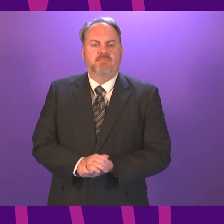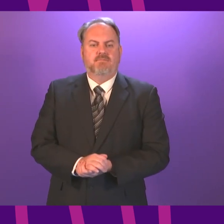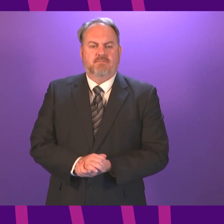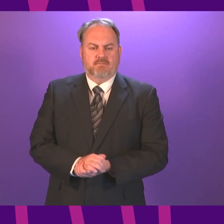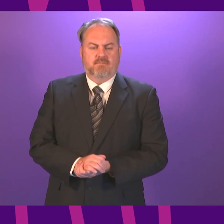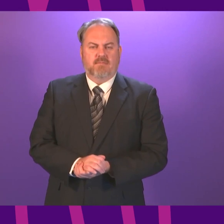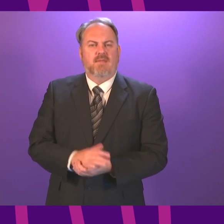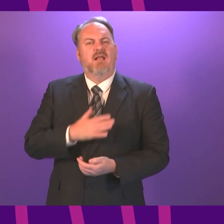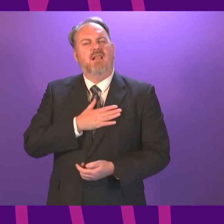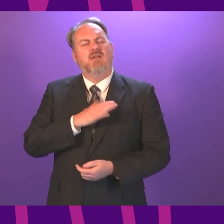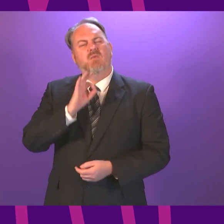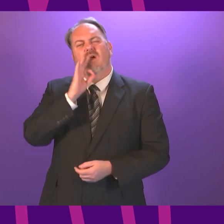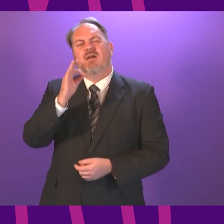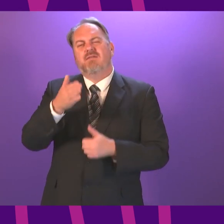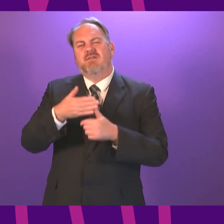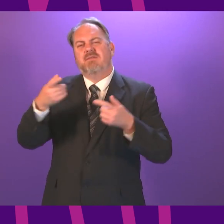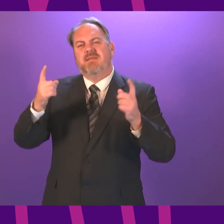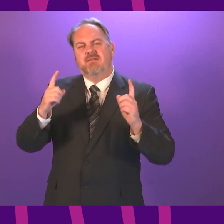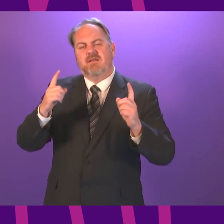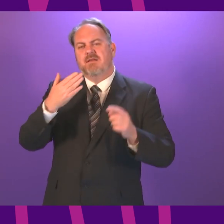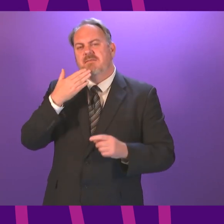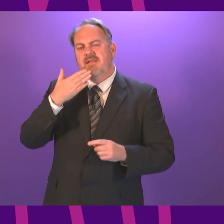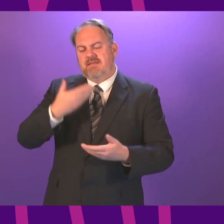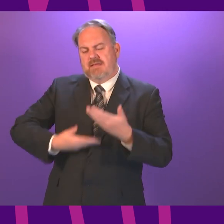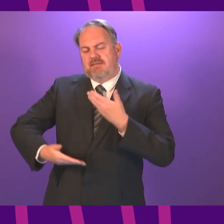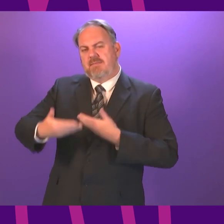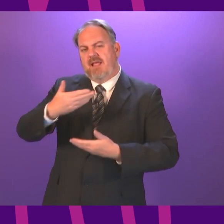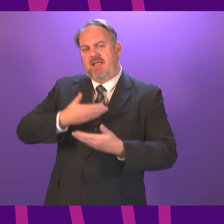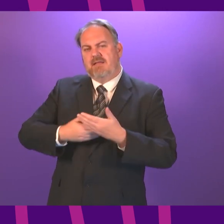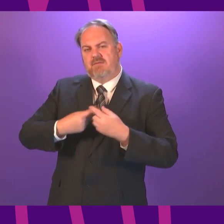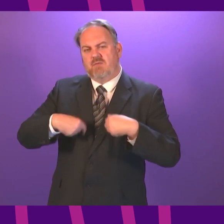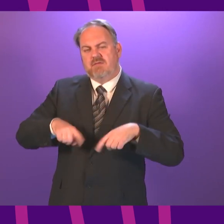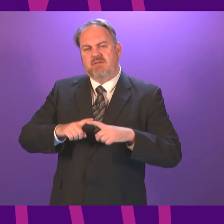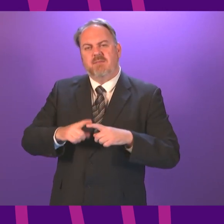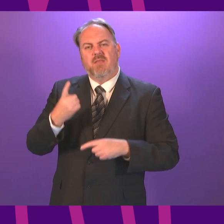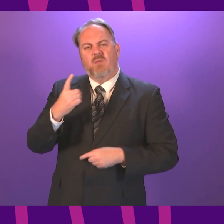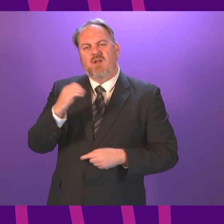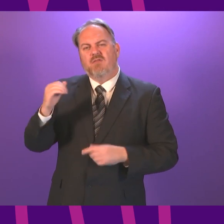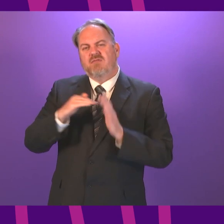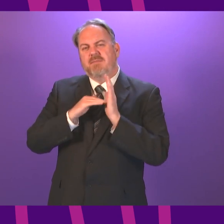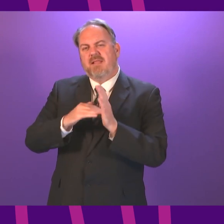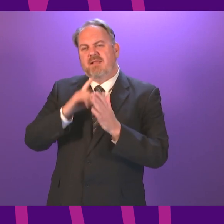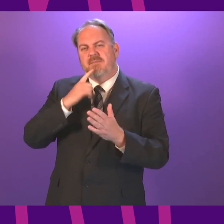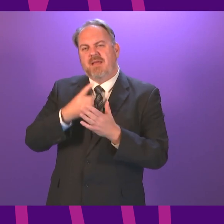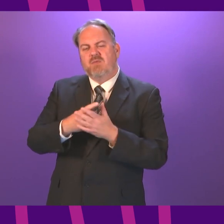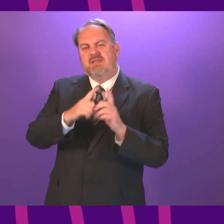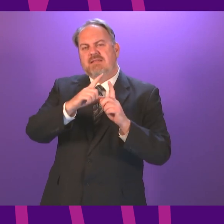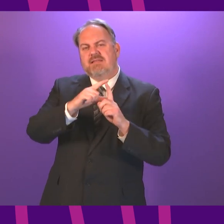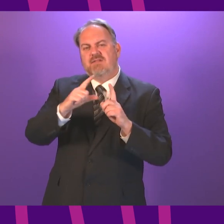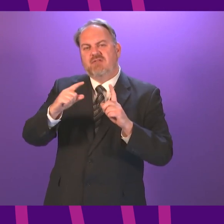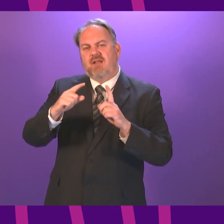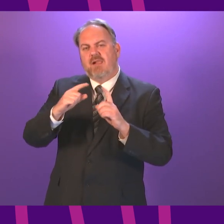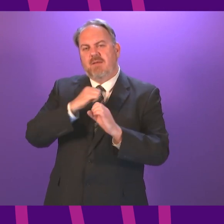Can I ask the First Minister if she can provide any more details on the £100 million digital boost scheme